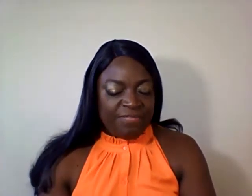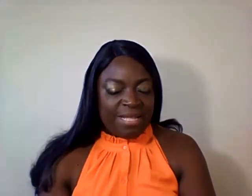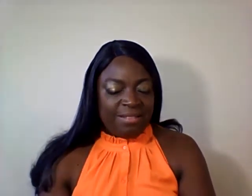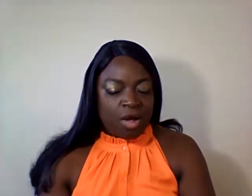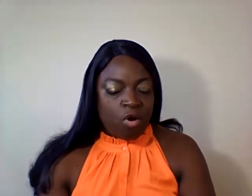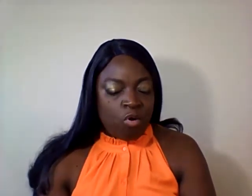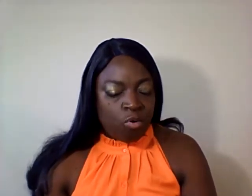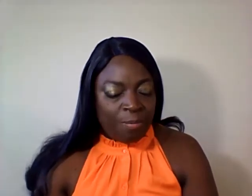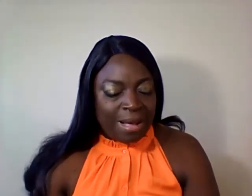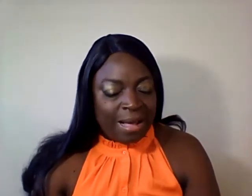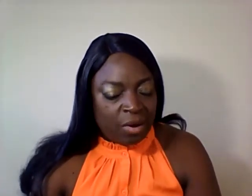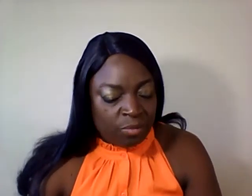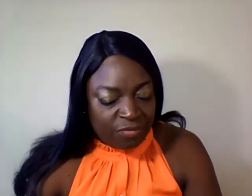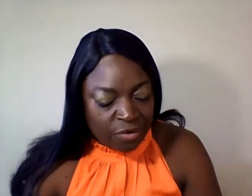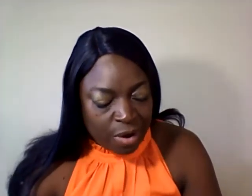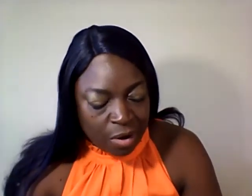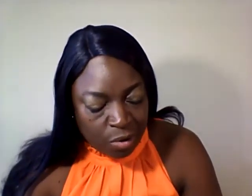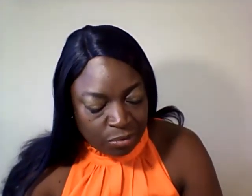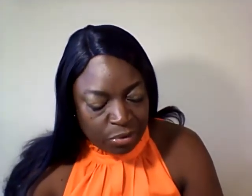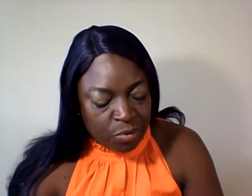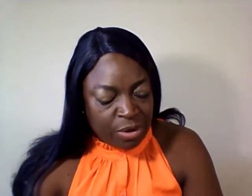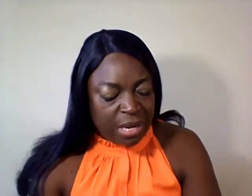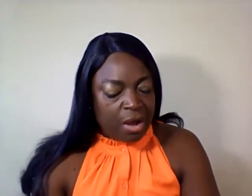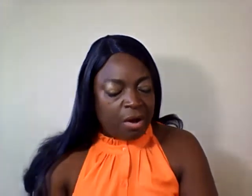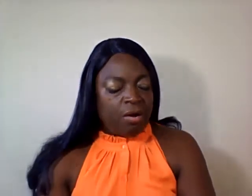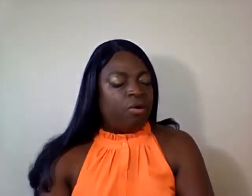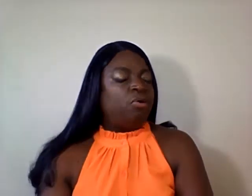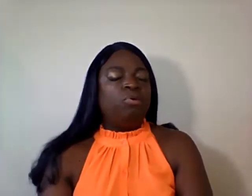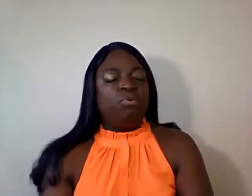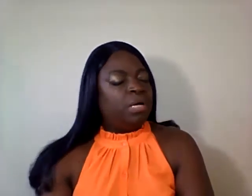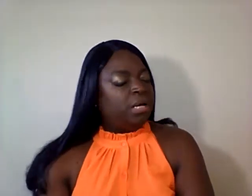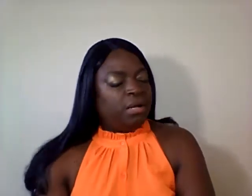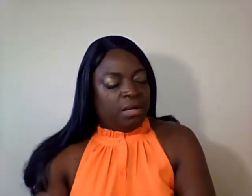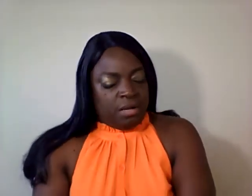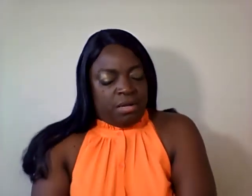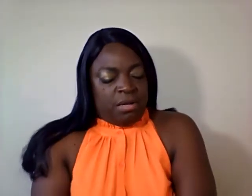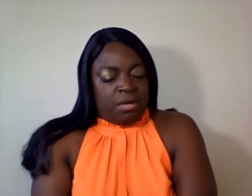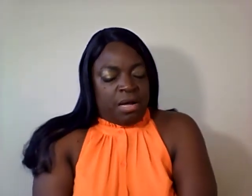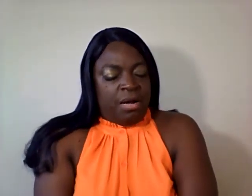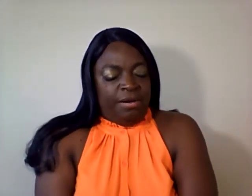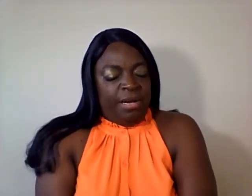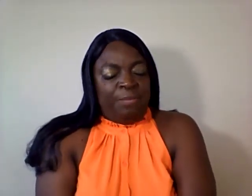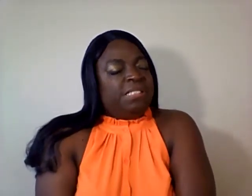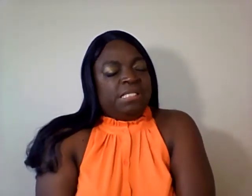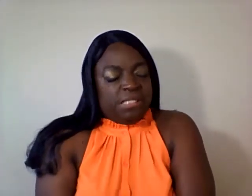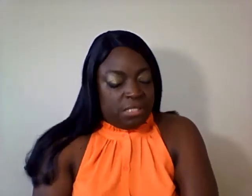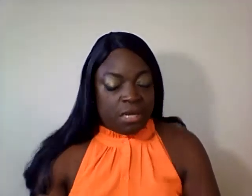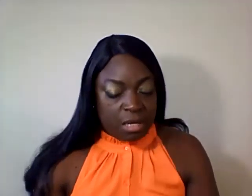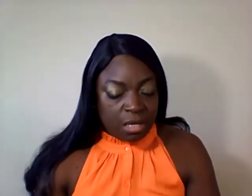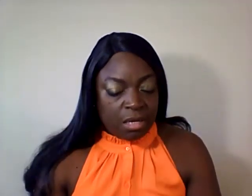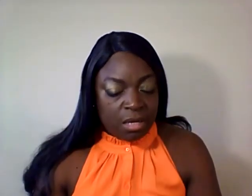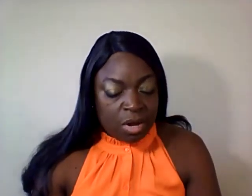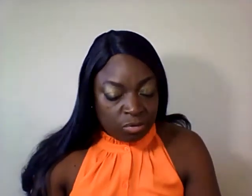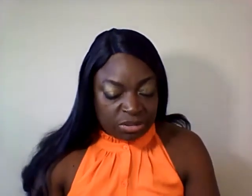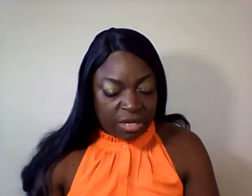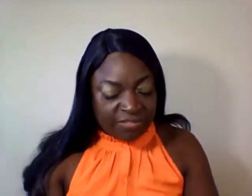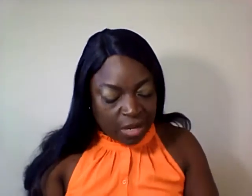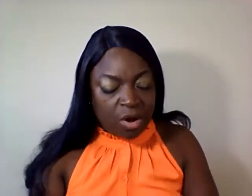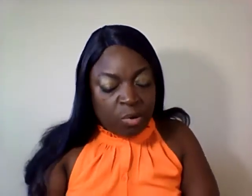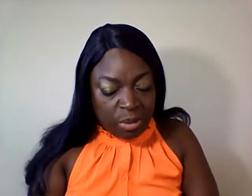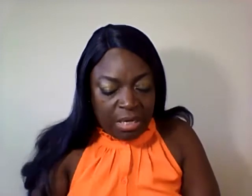in the all powerful, all knowing, all omnipotent ghost of the holy.